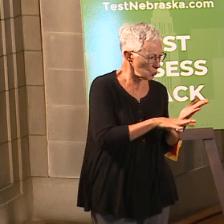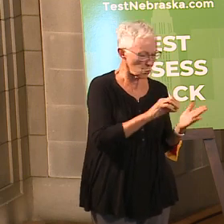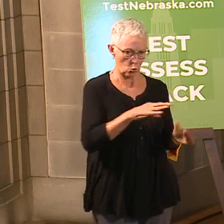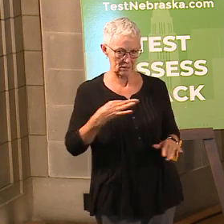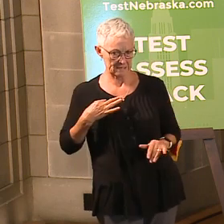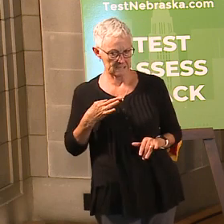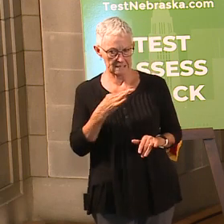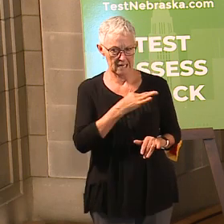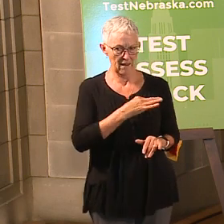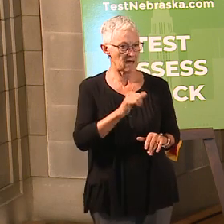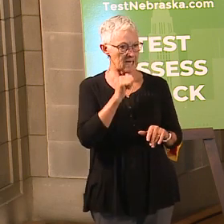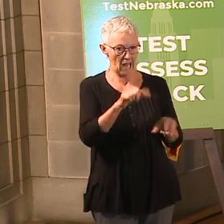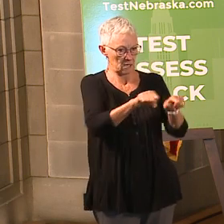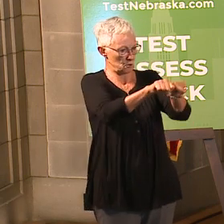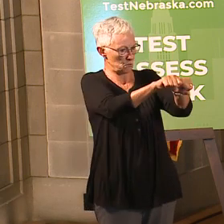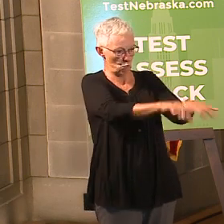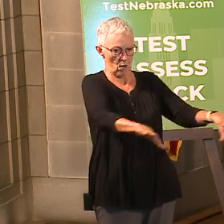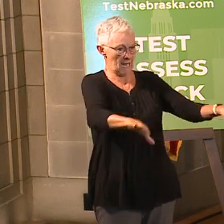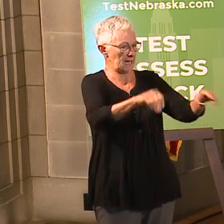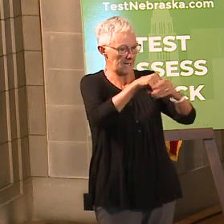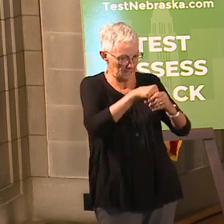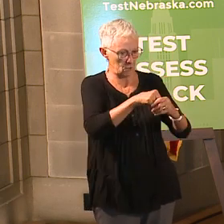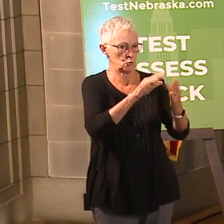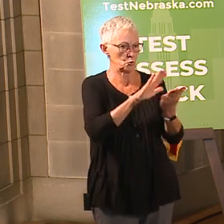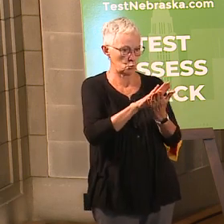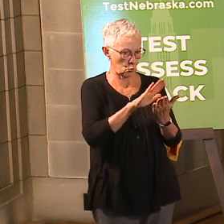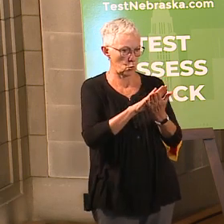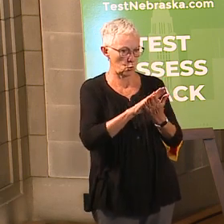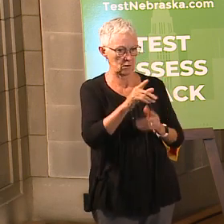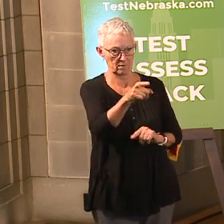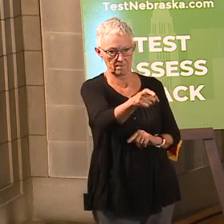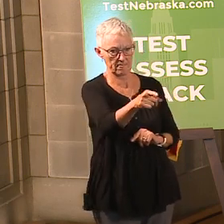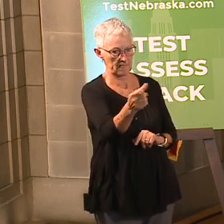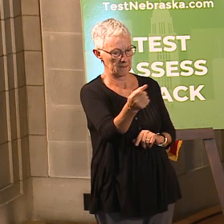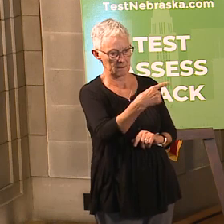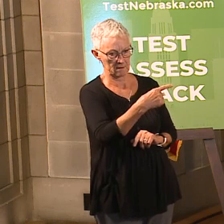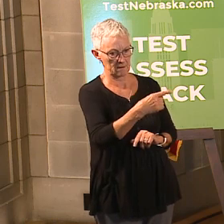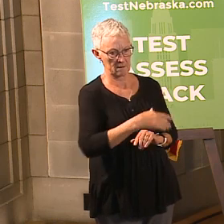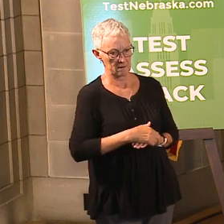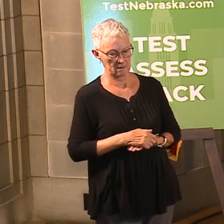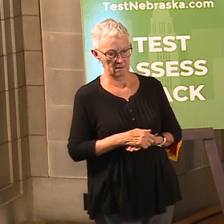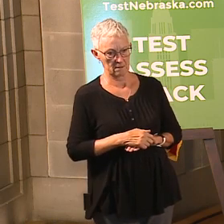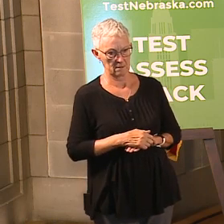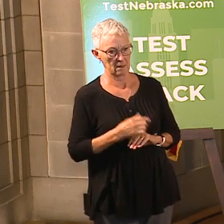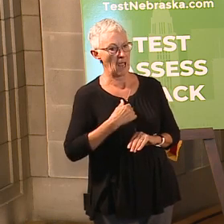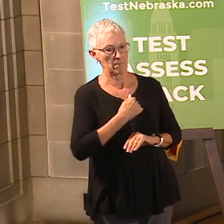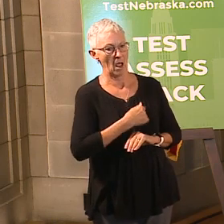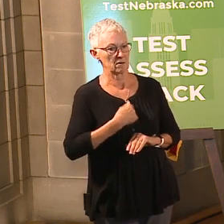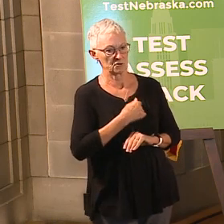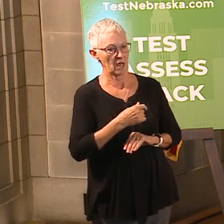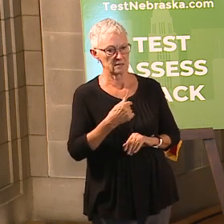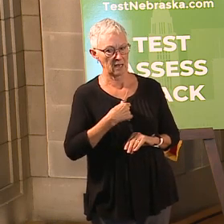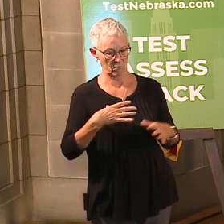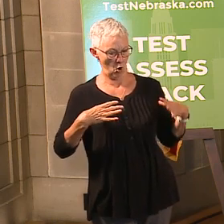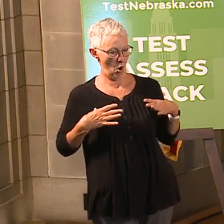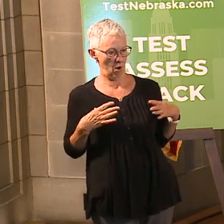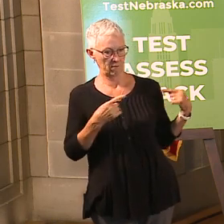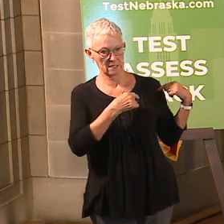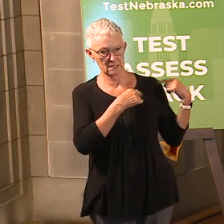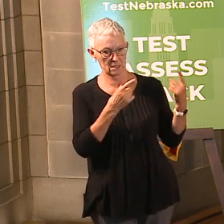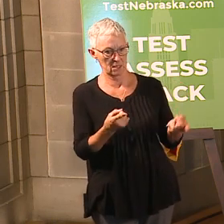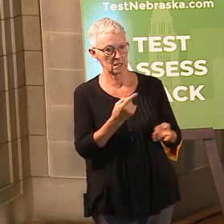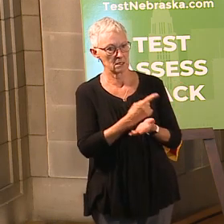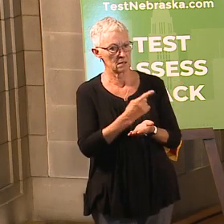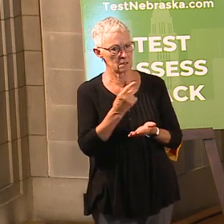that they haven't been spread within schools, and that's been the important part for us. So I apologize I haven't been held for a week, but maybe